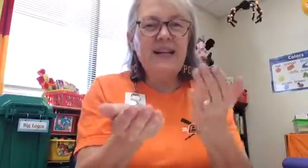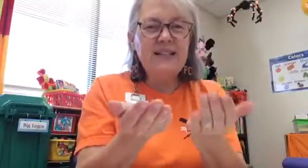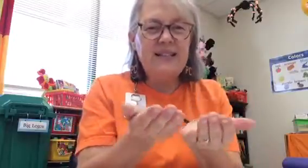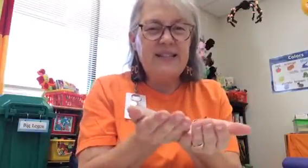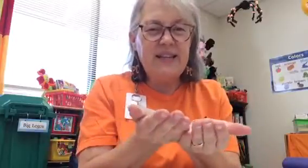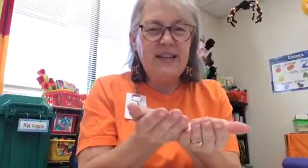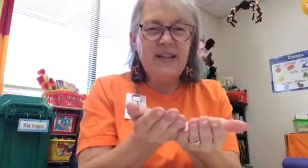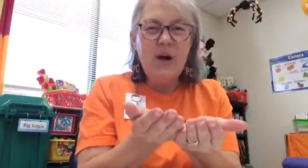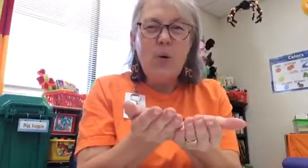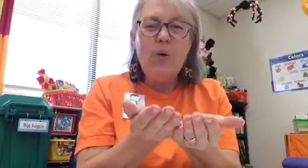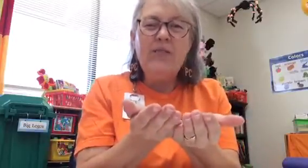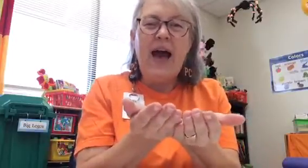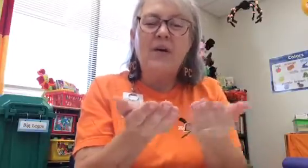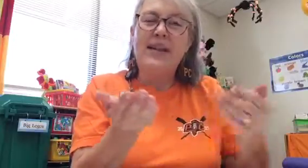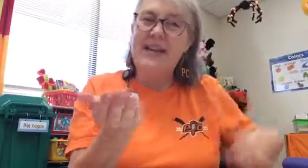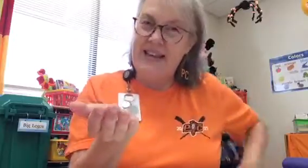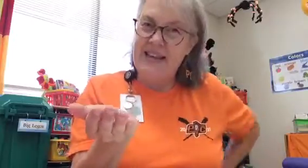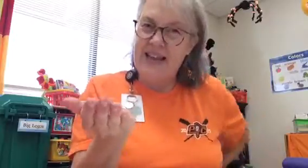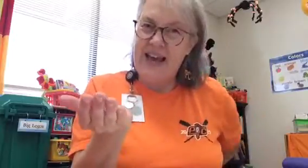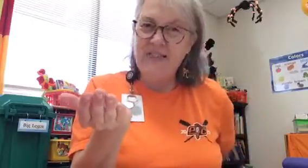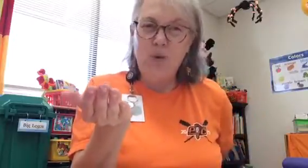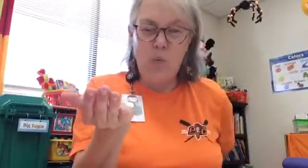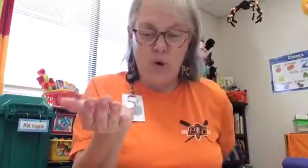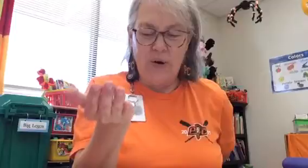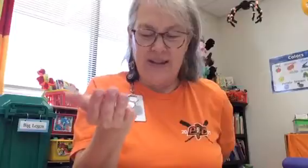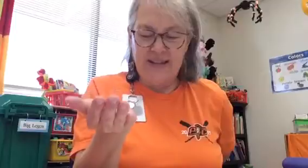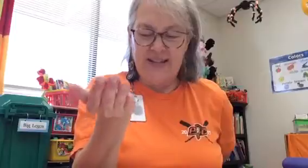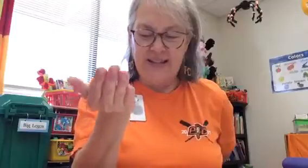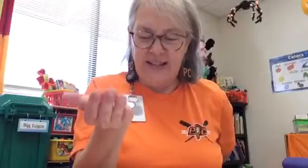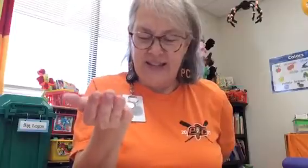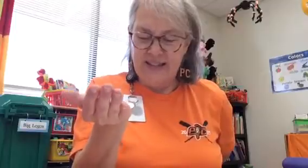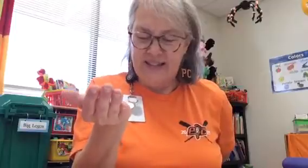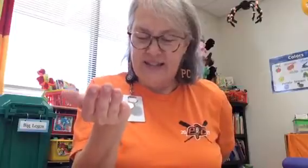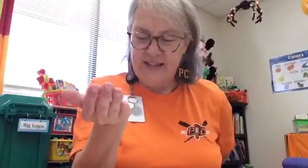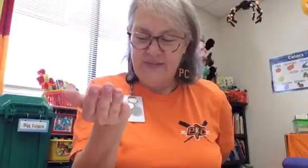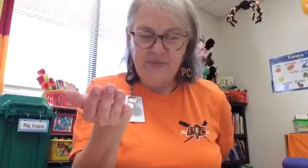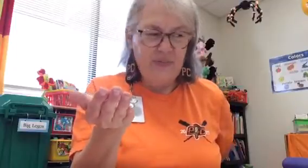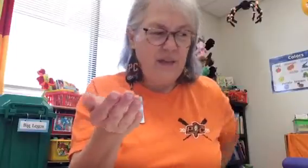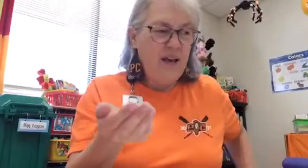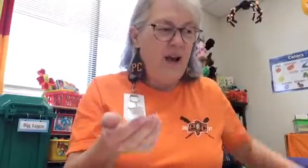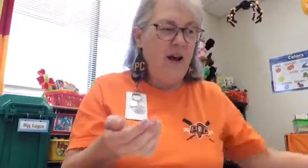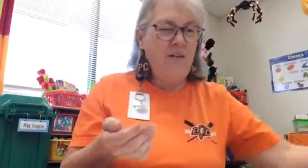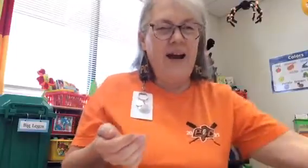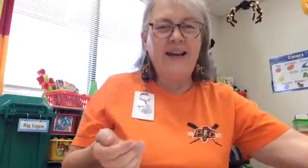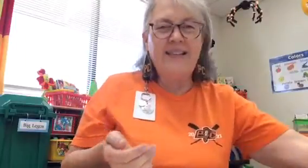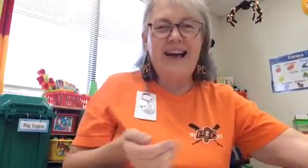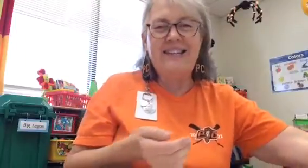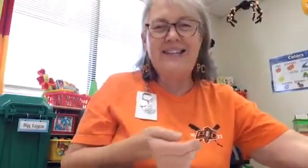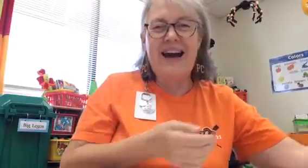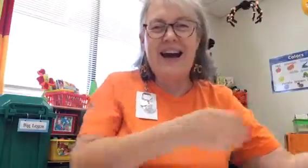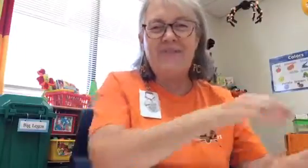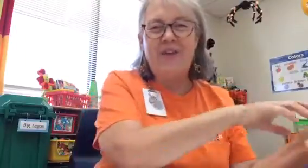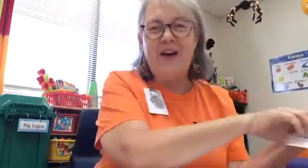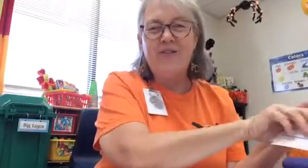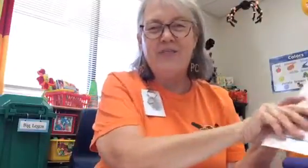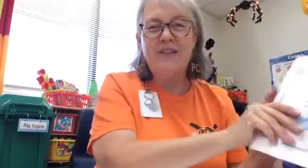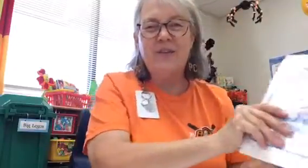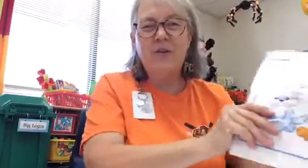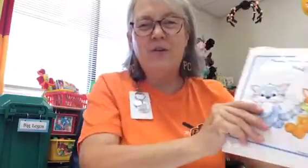listed without id and the word is list all right last time for our three little